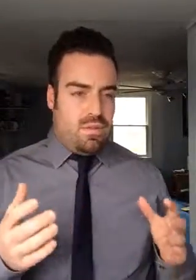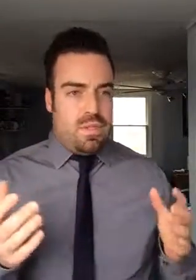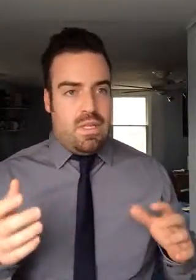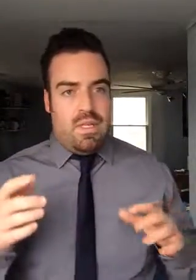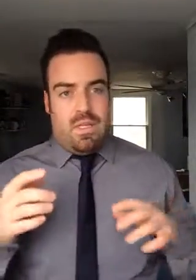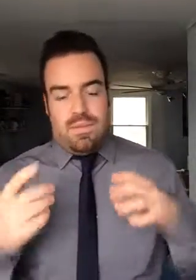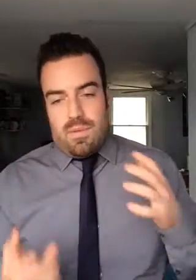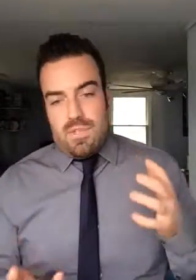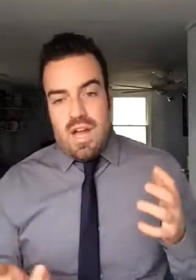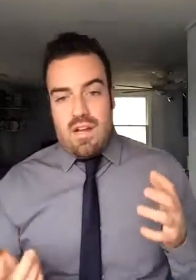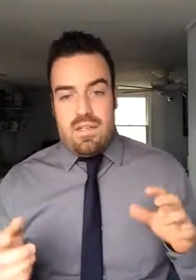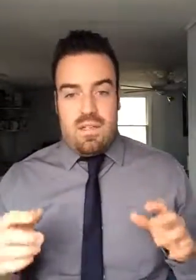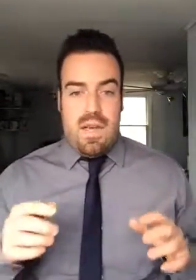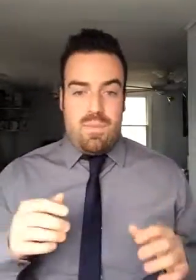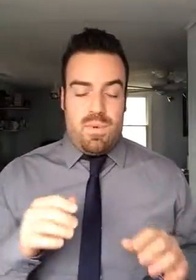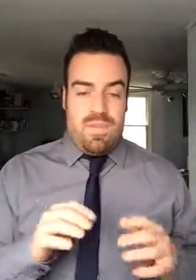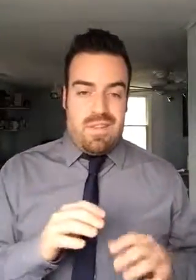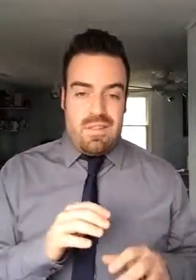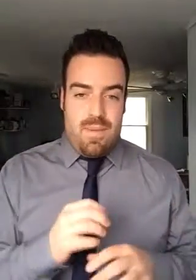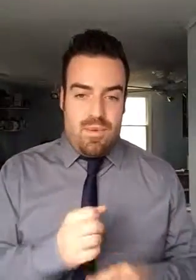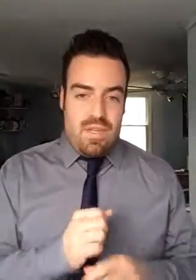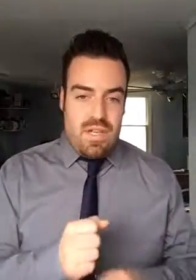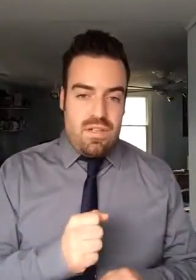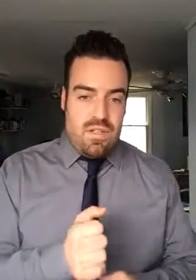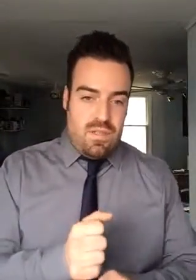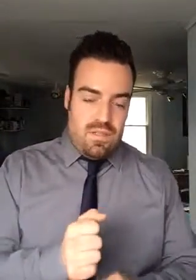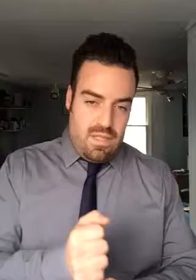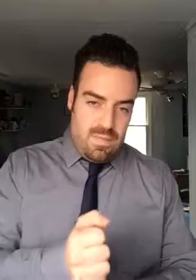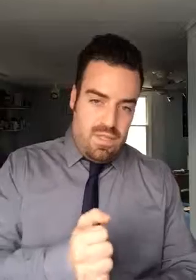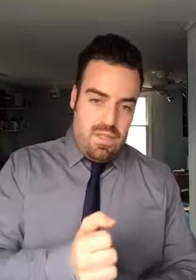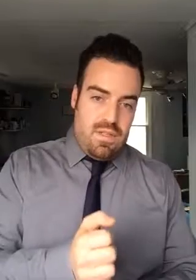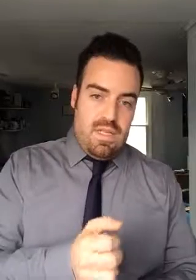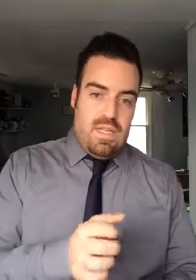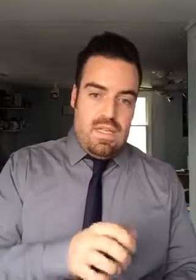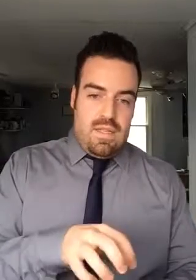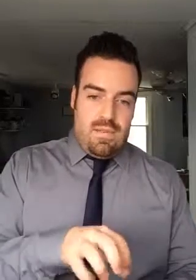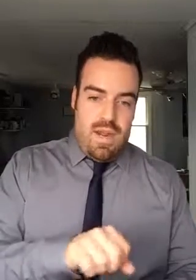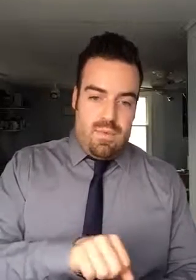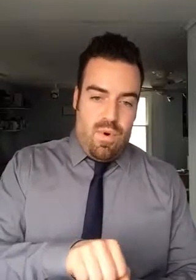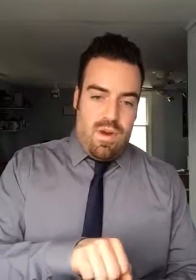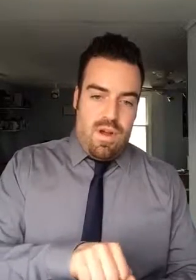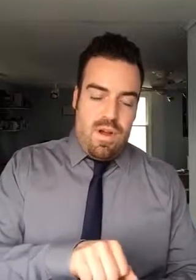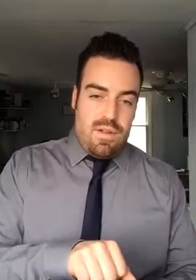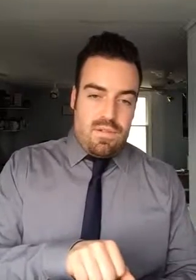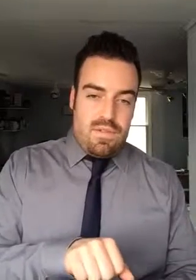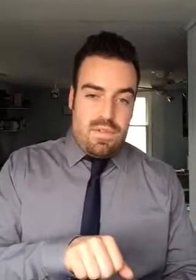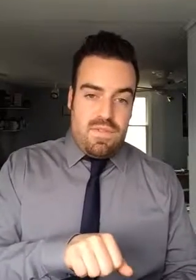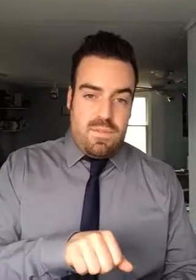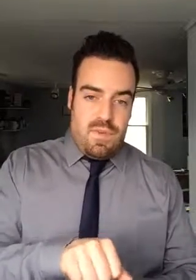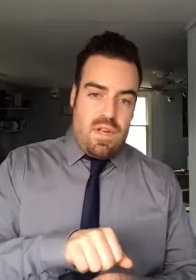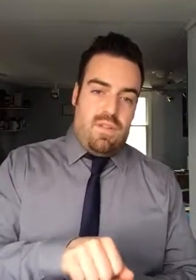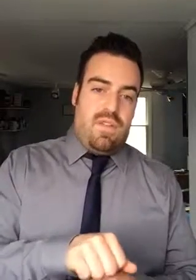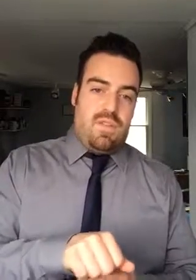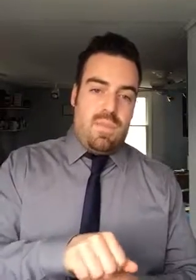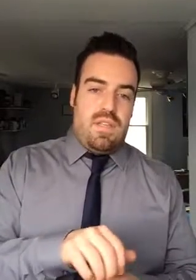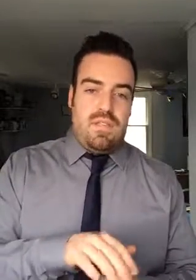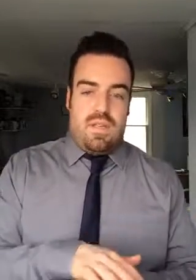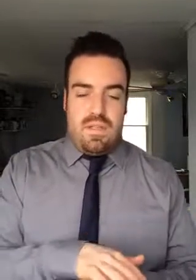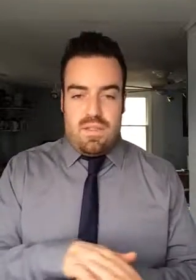absorb shock, prevents hyperextension, keeps the rounded part of the femur kind of in its place against